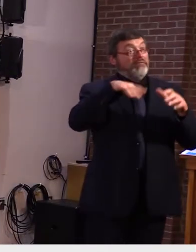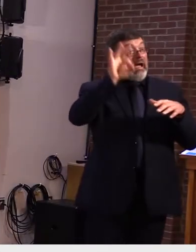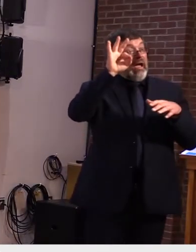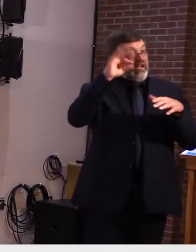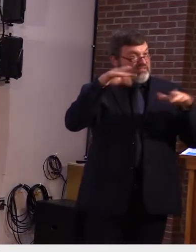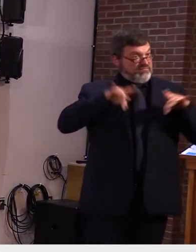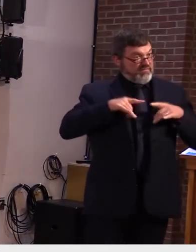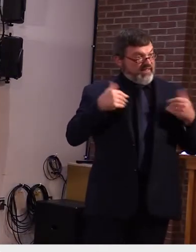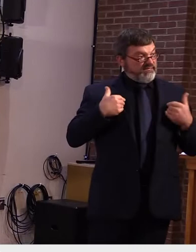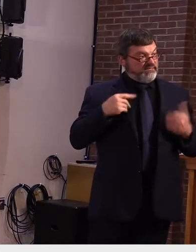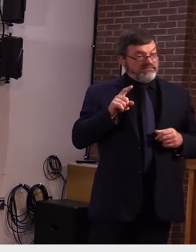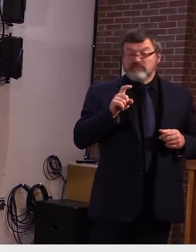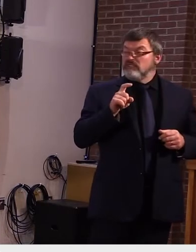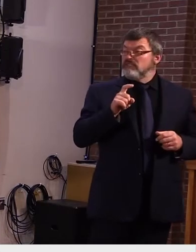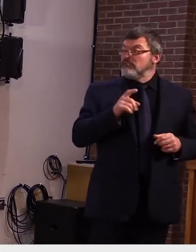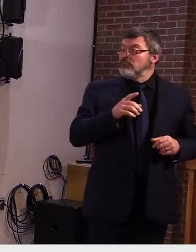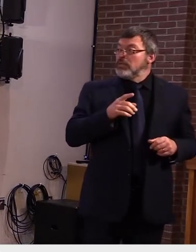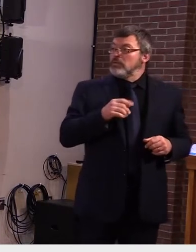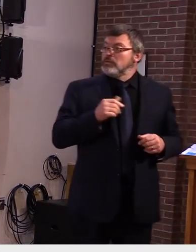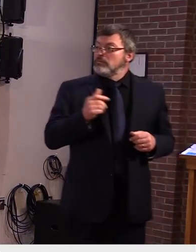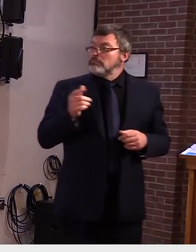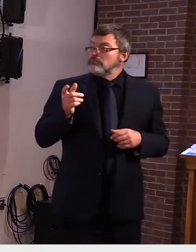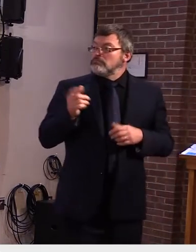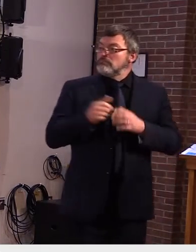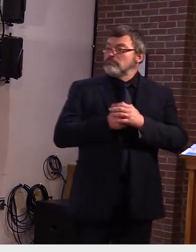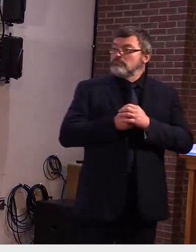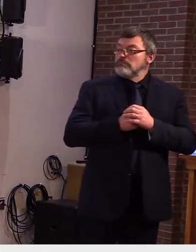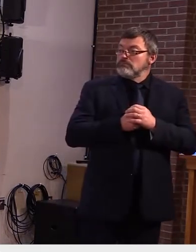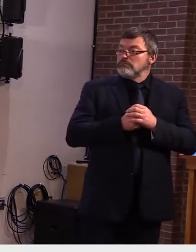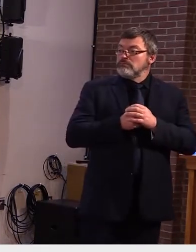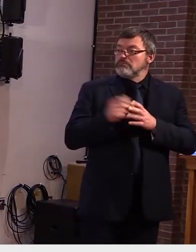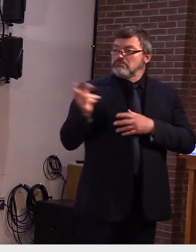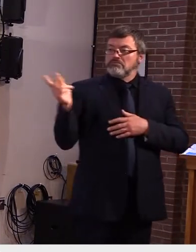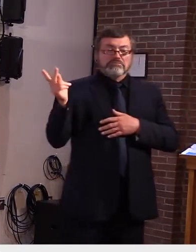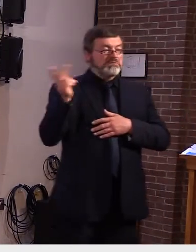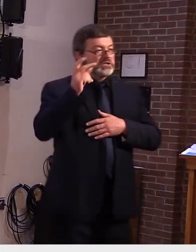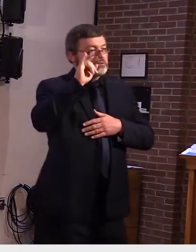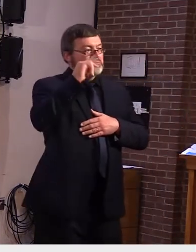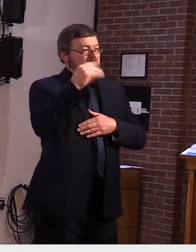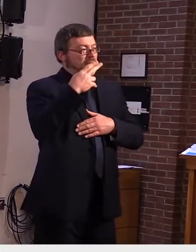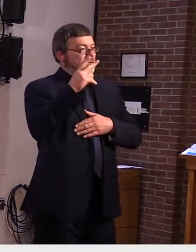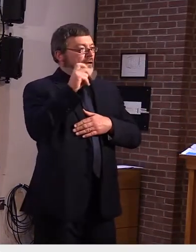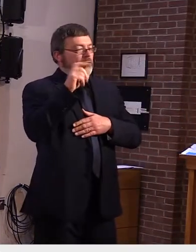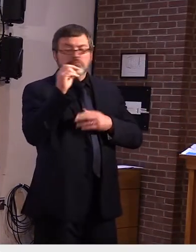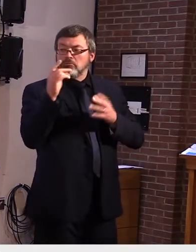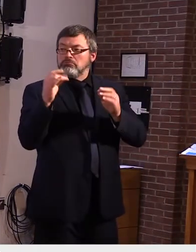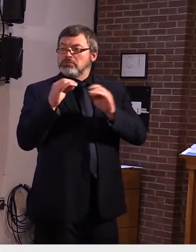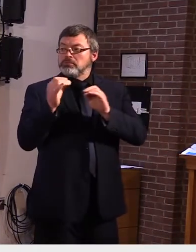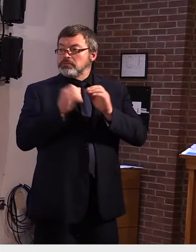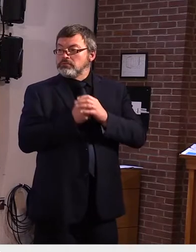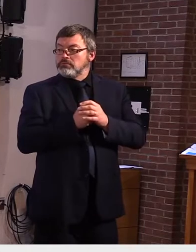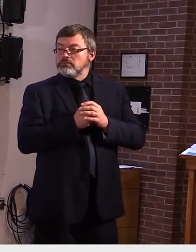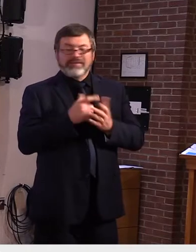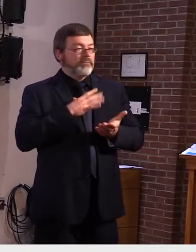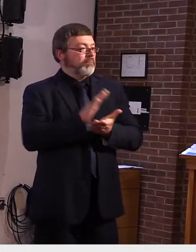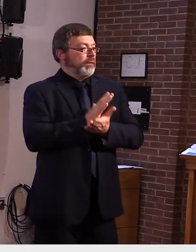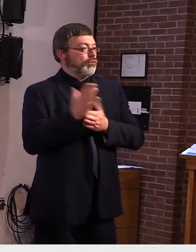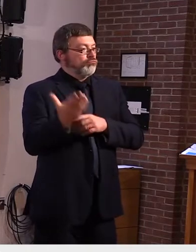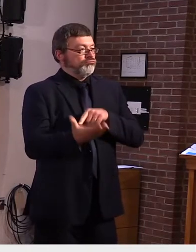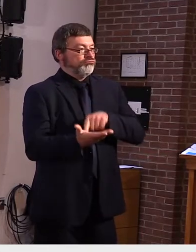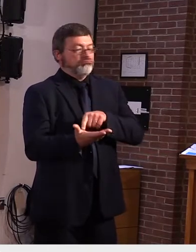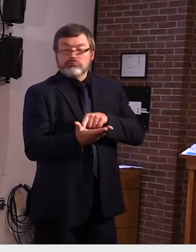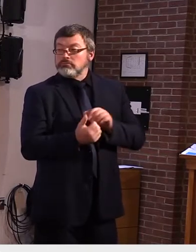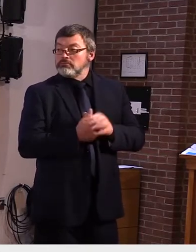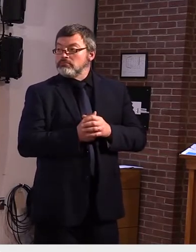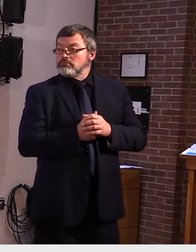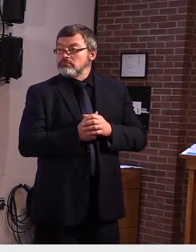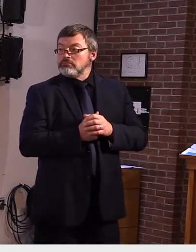thank